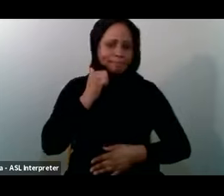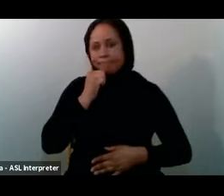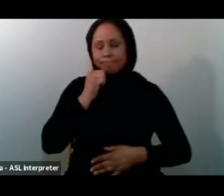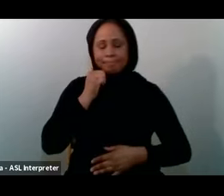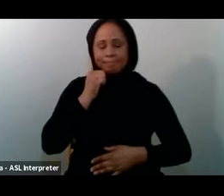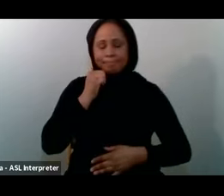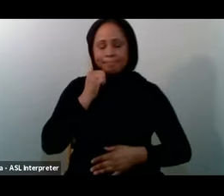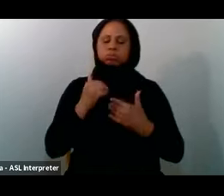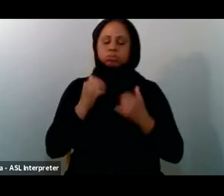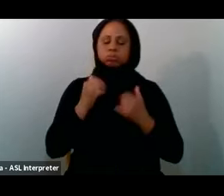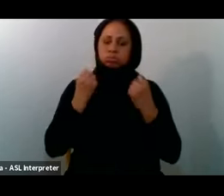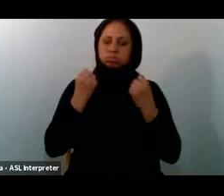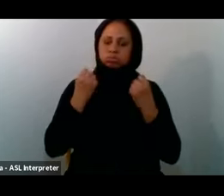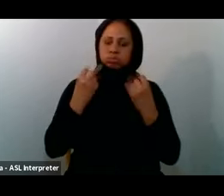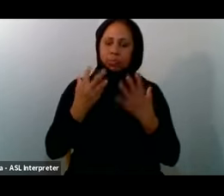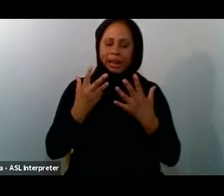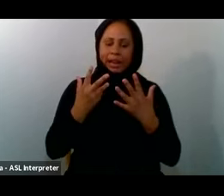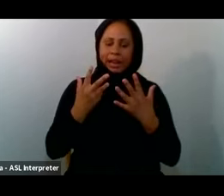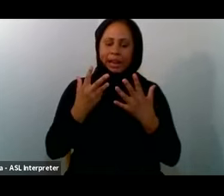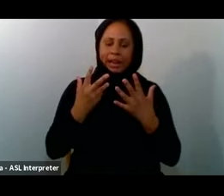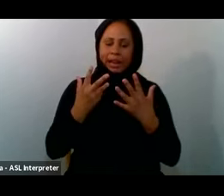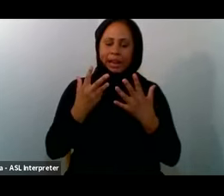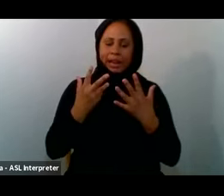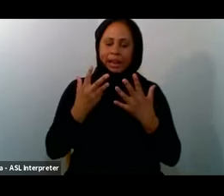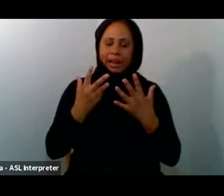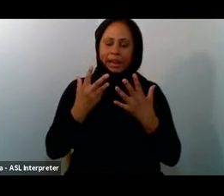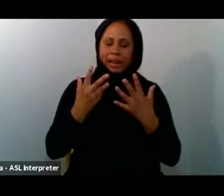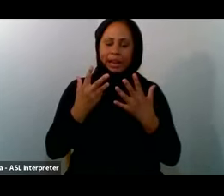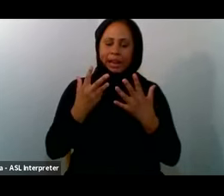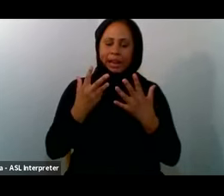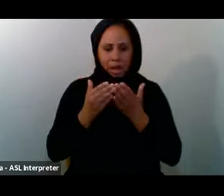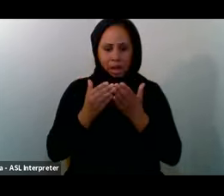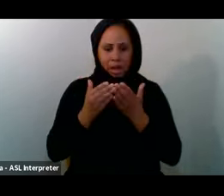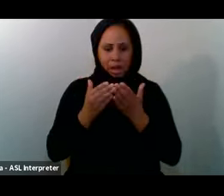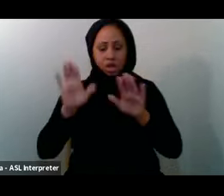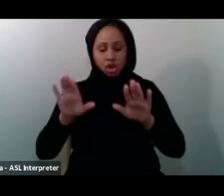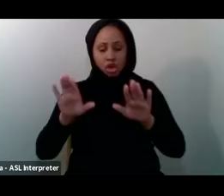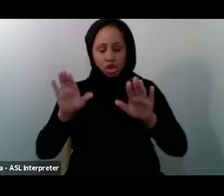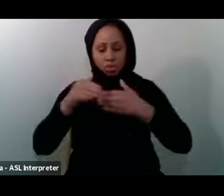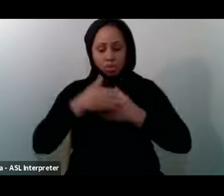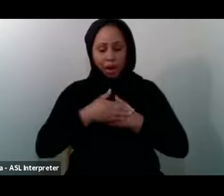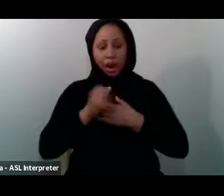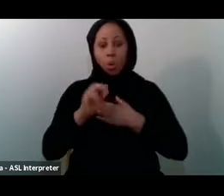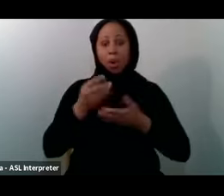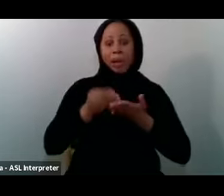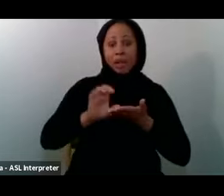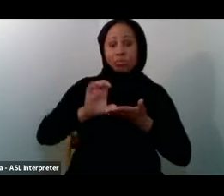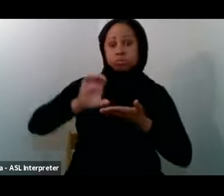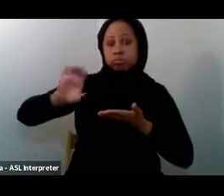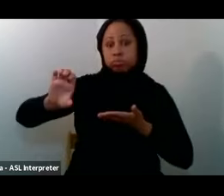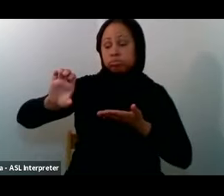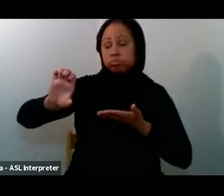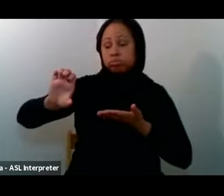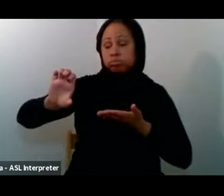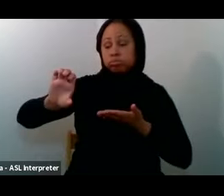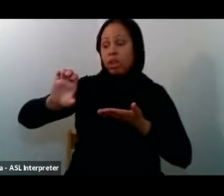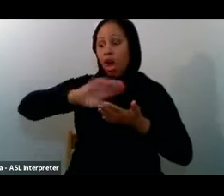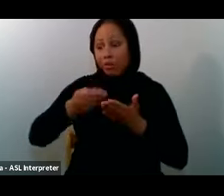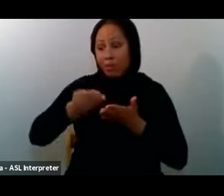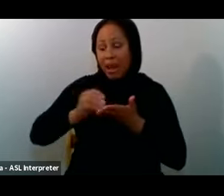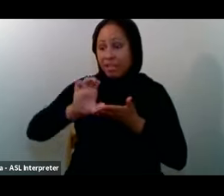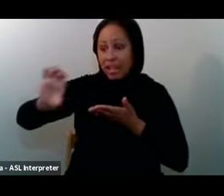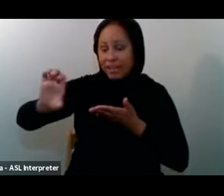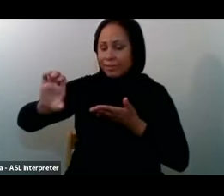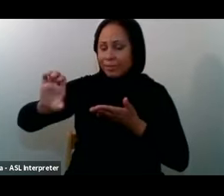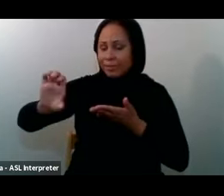I'tikaf for 30 days In the masjid Isn't one who gives All of his wealth Right? For the sake of Islam Necessarily The Prophet In this hadith here Is